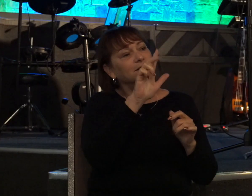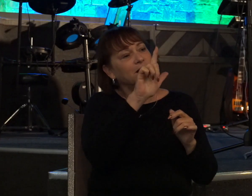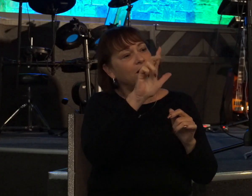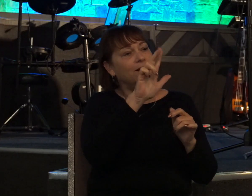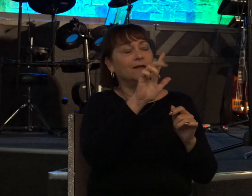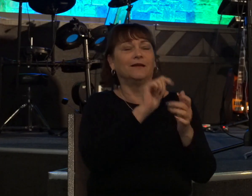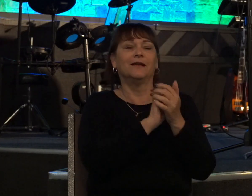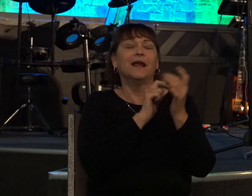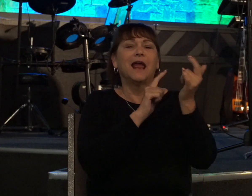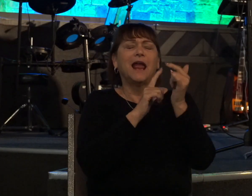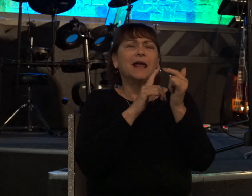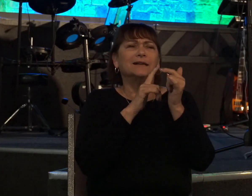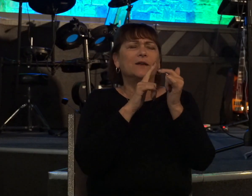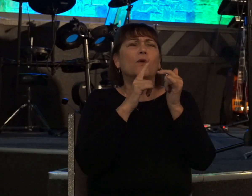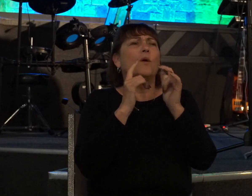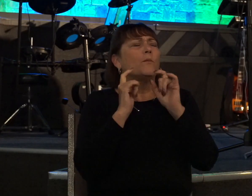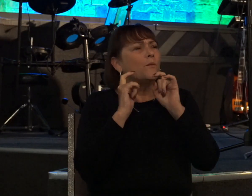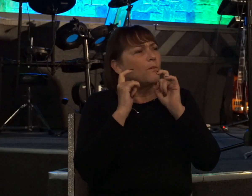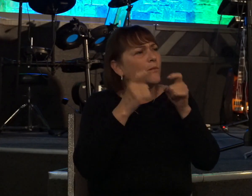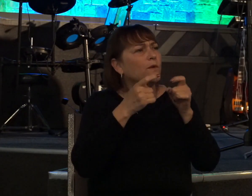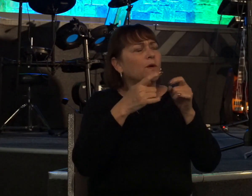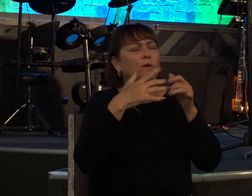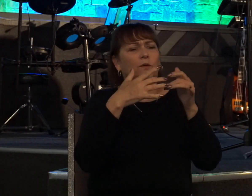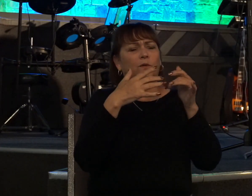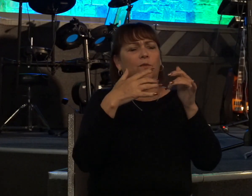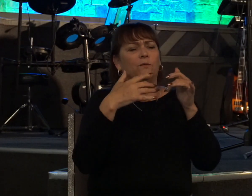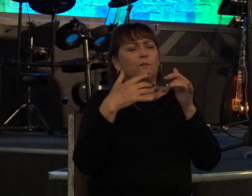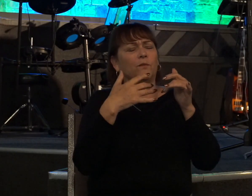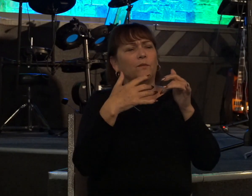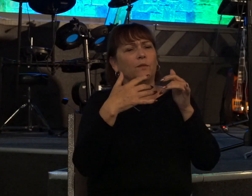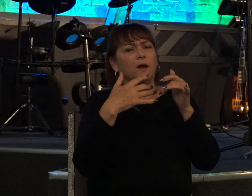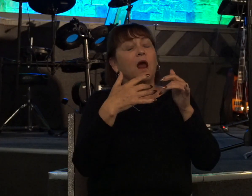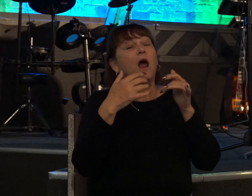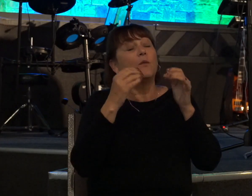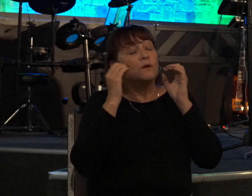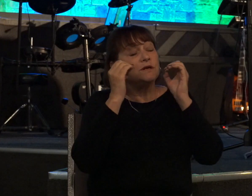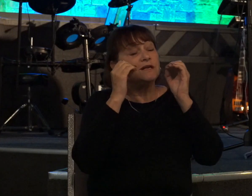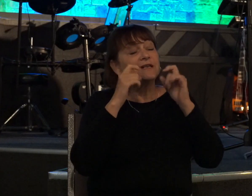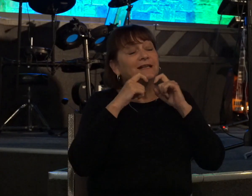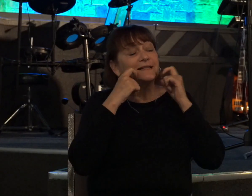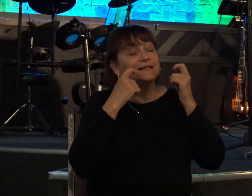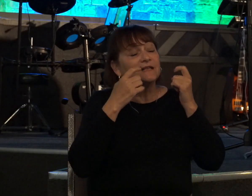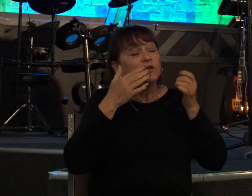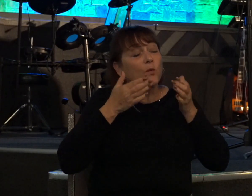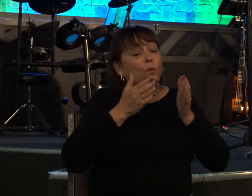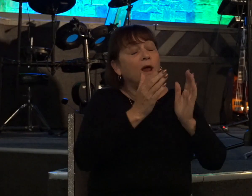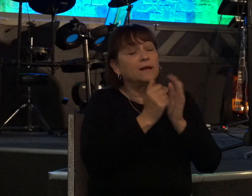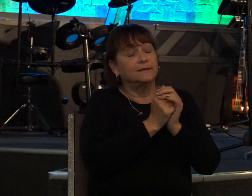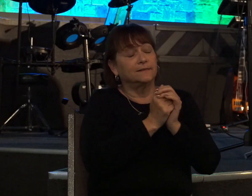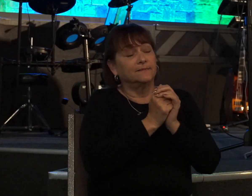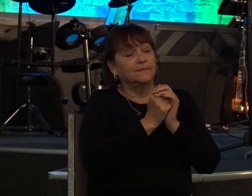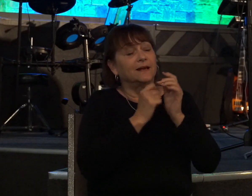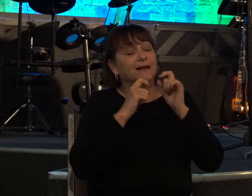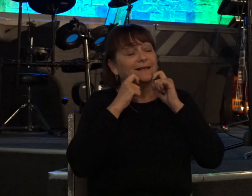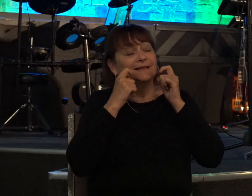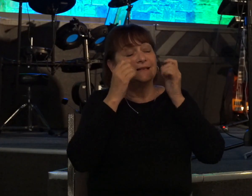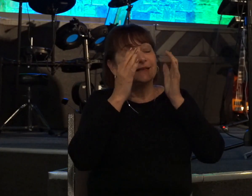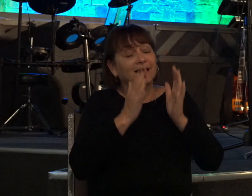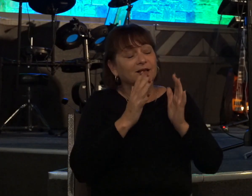me by your generous spirit then I will teach transgressors your ways and sinners shall be converted to you